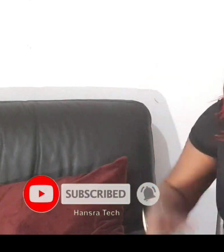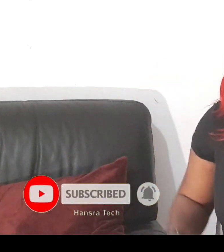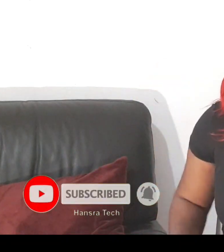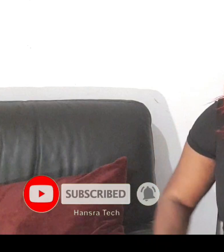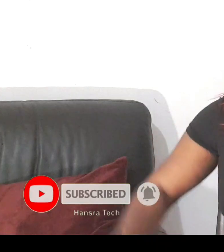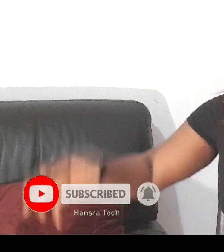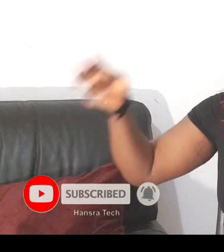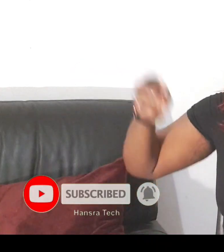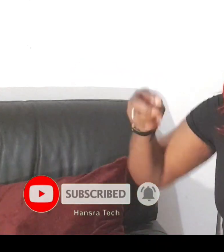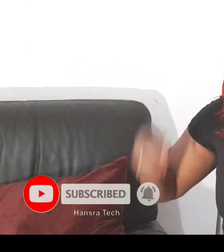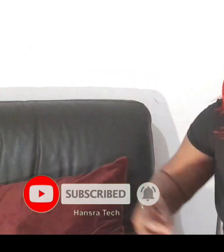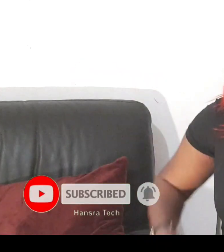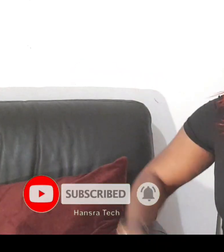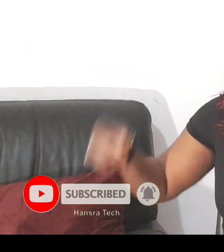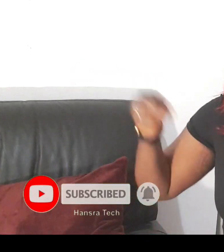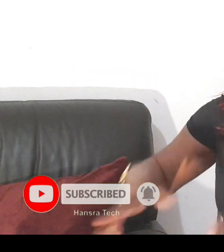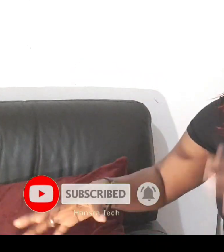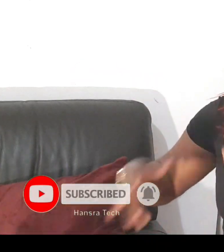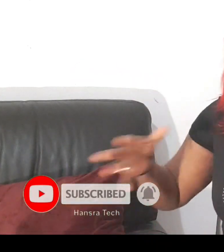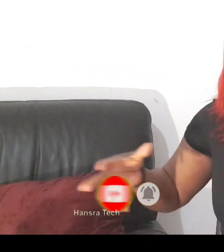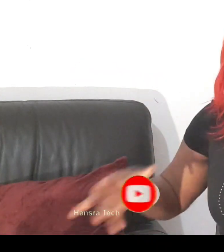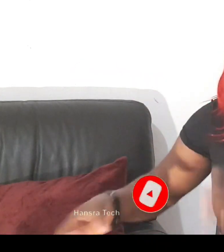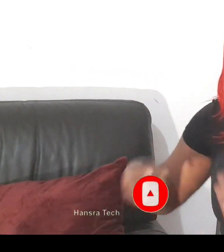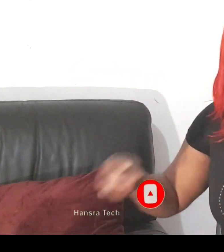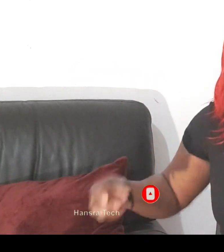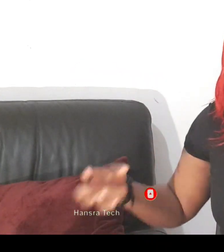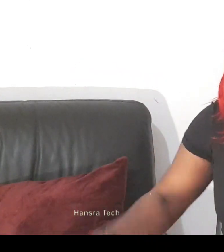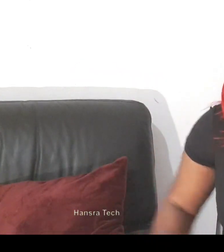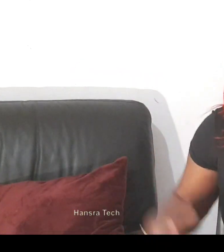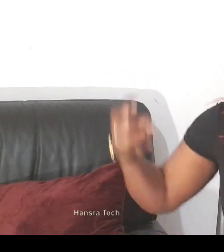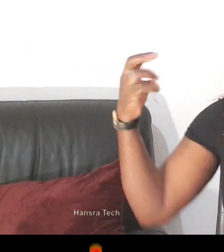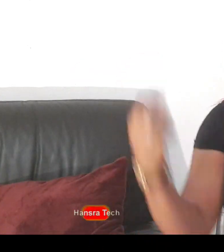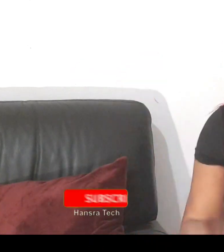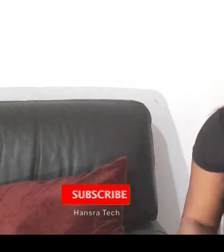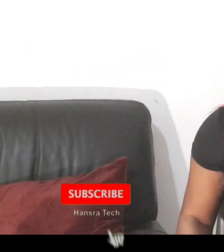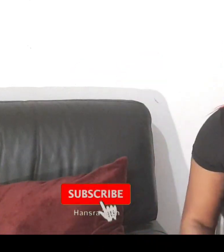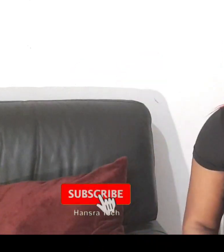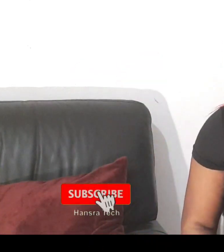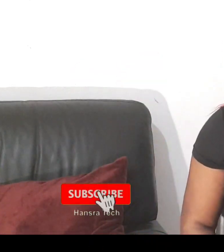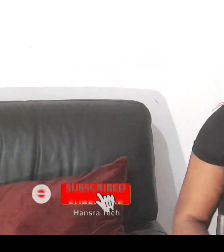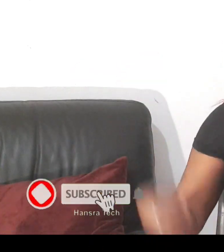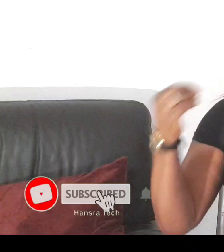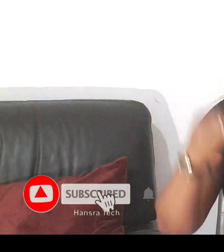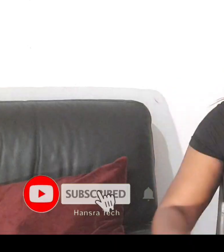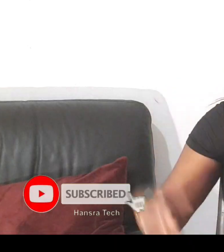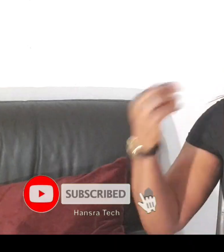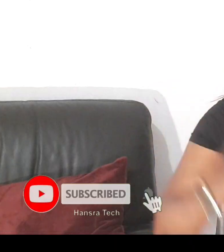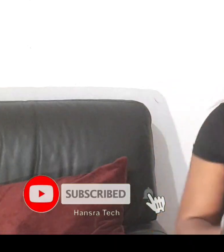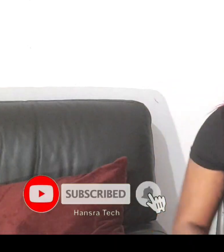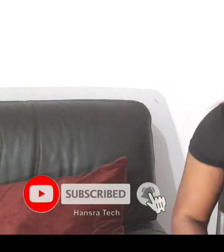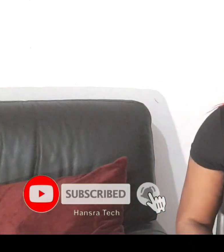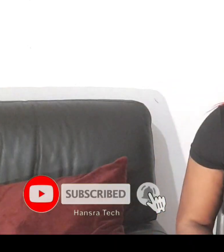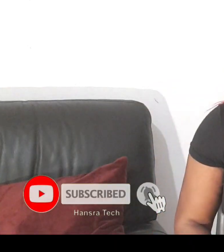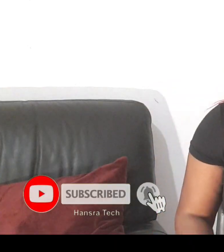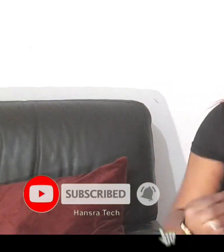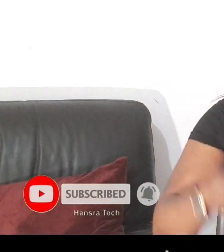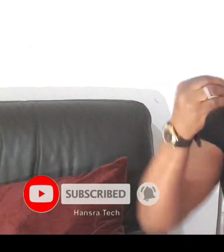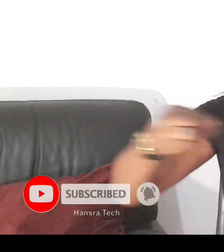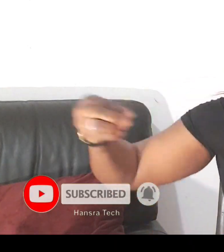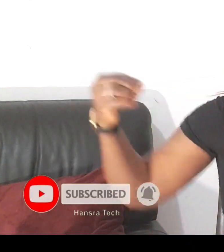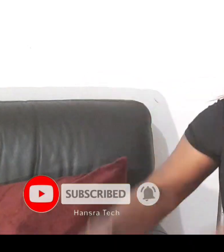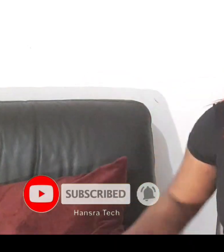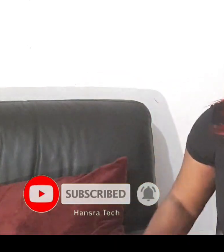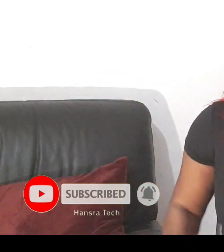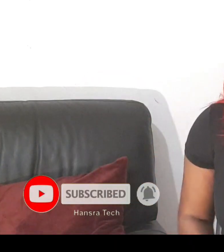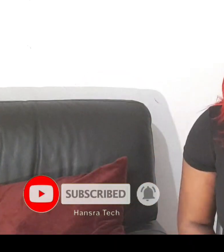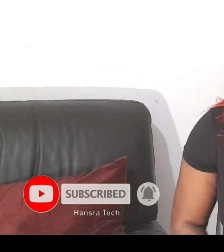to make sure that they have school of technology for those kind of people to trade them you know when they trade them it's